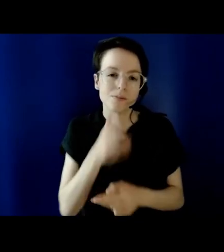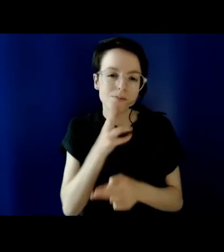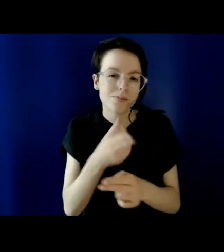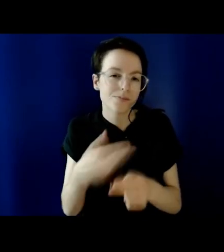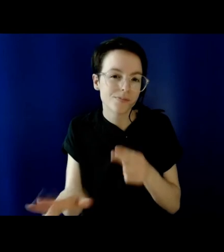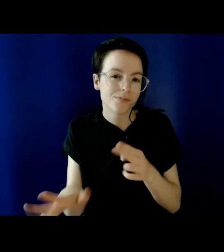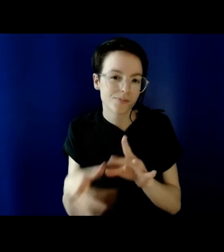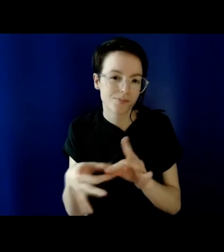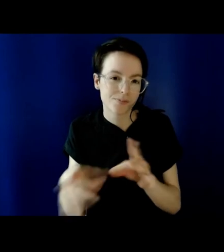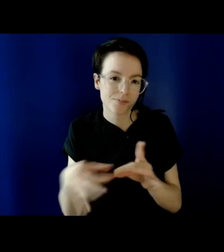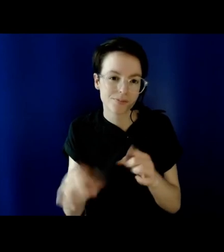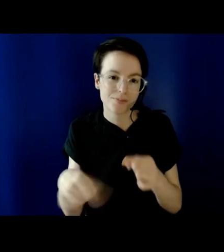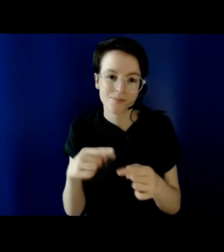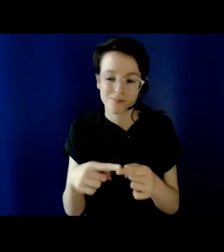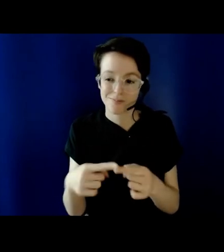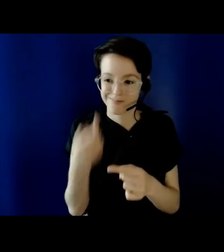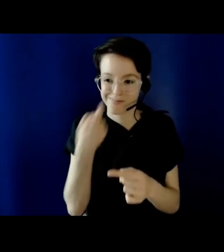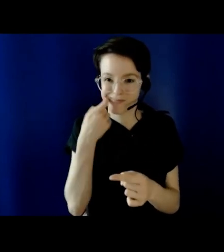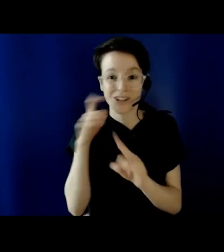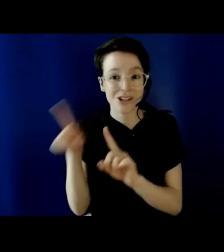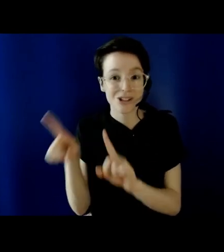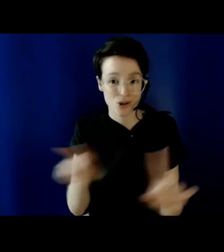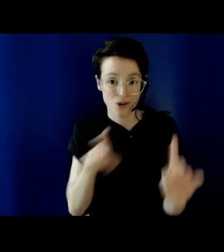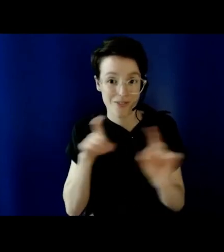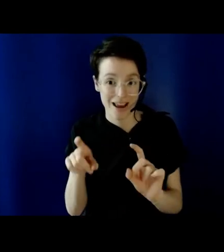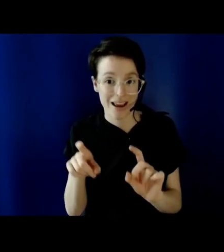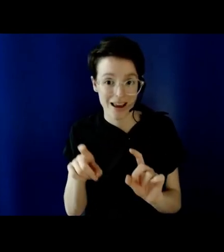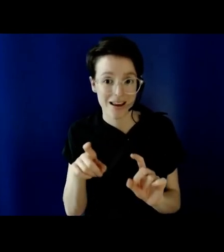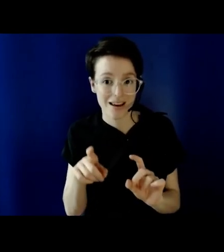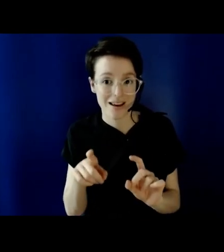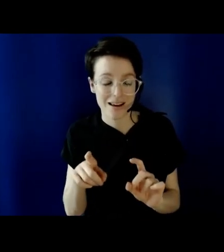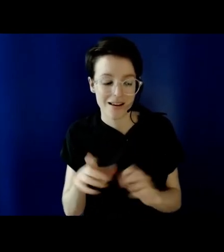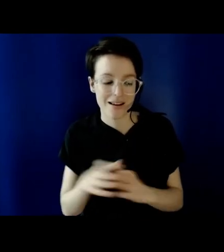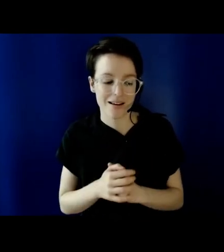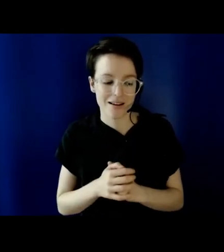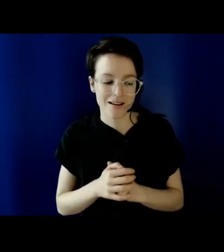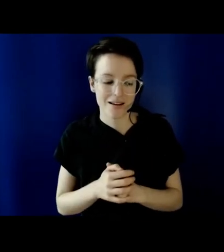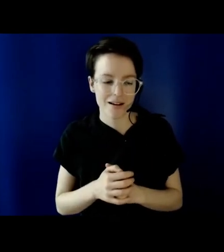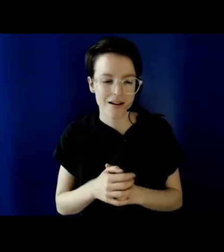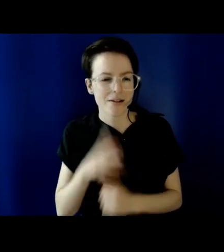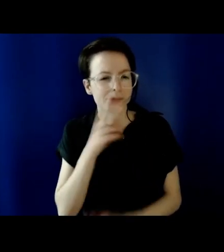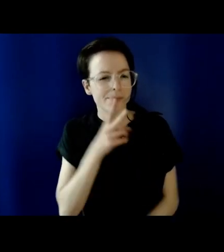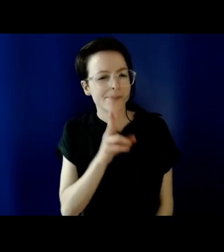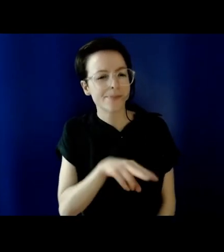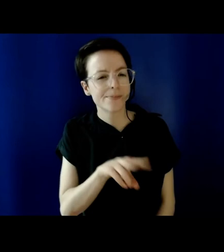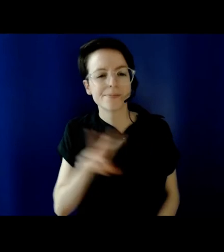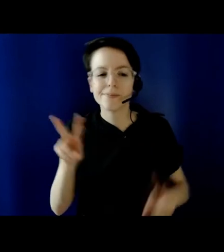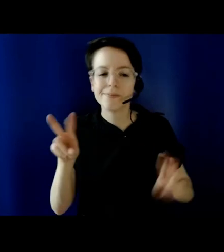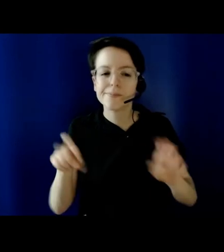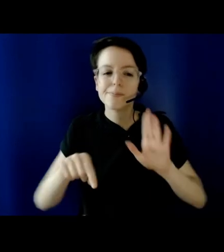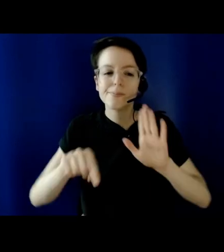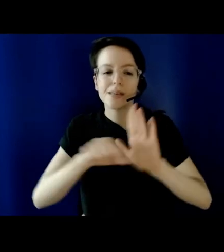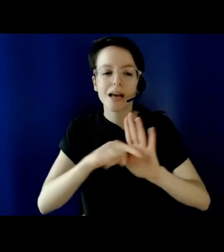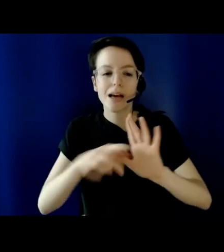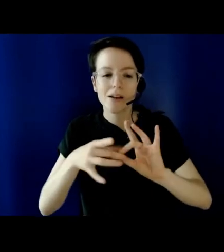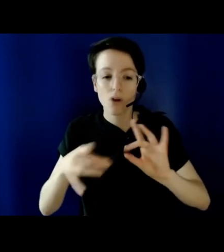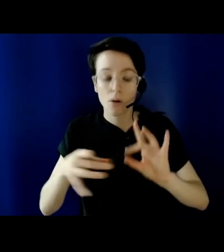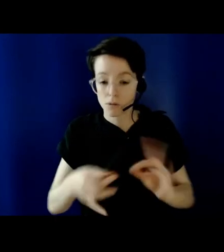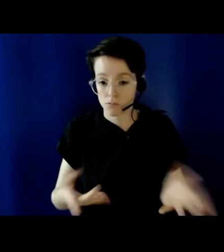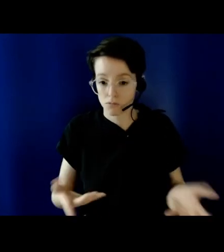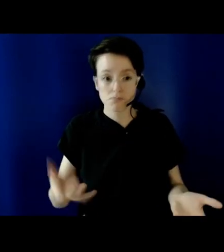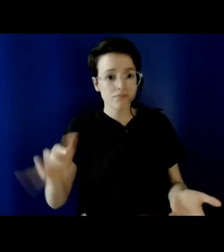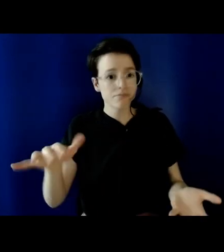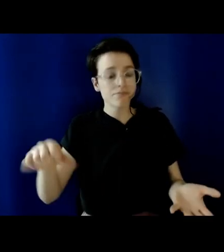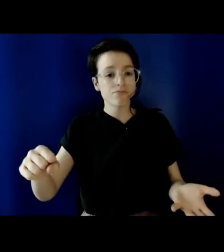results that were talked about earlier. Because I noticed something when I was looking at the negative comments. They're valid. They're true.